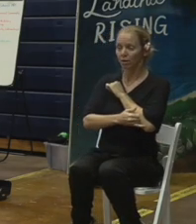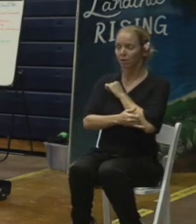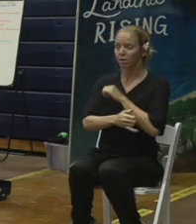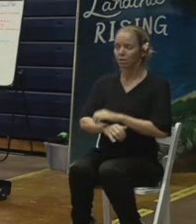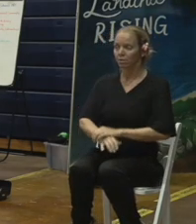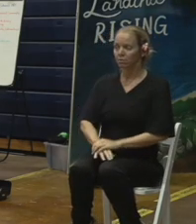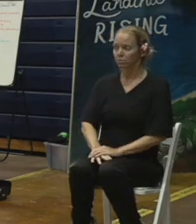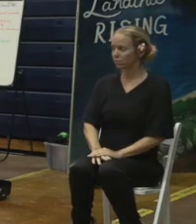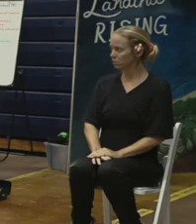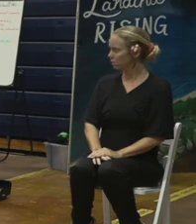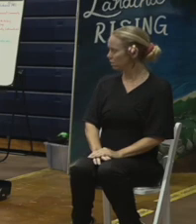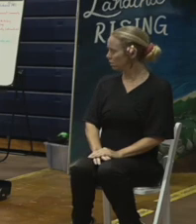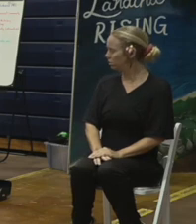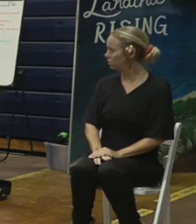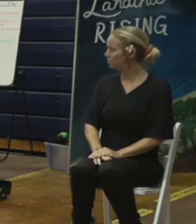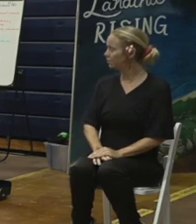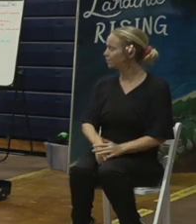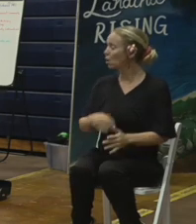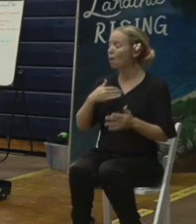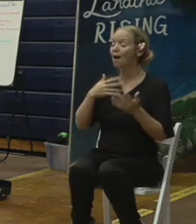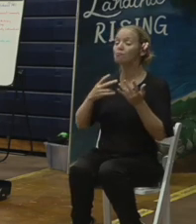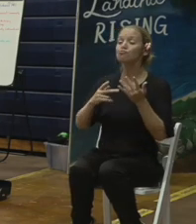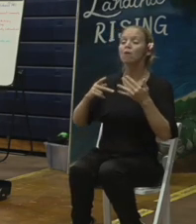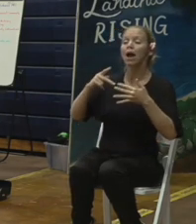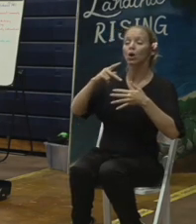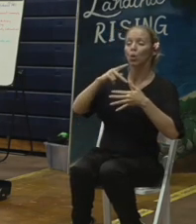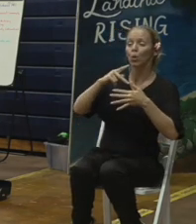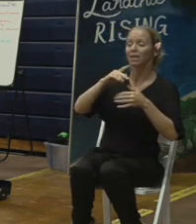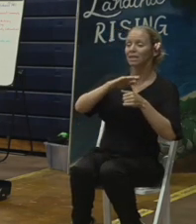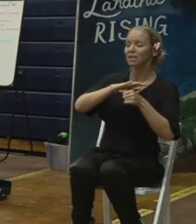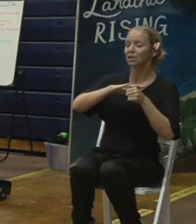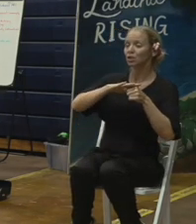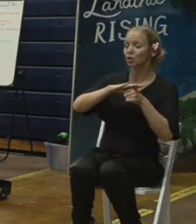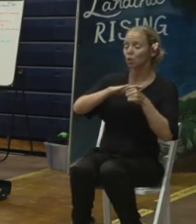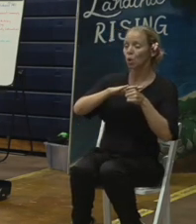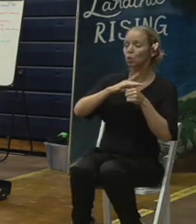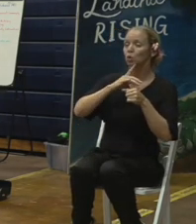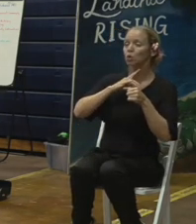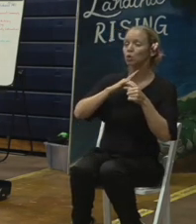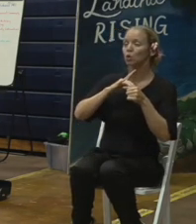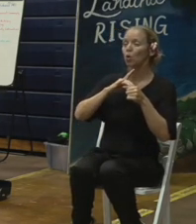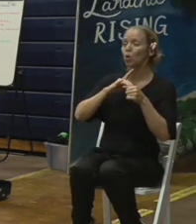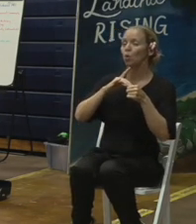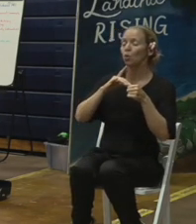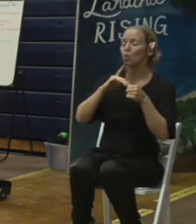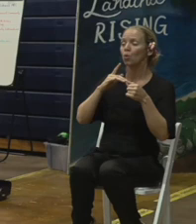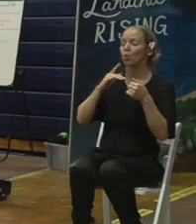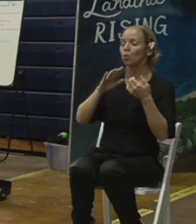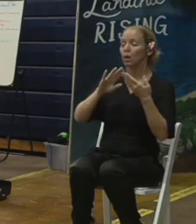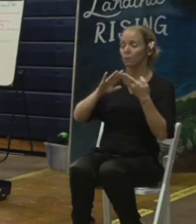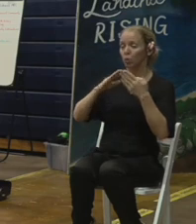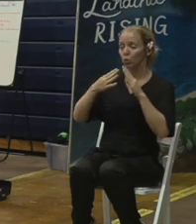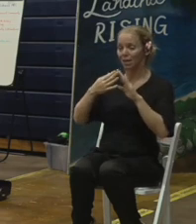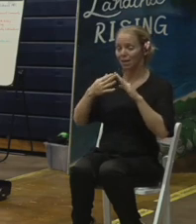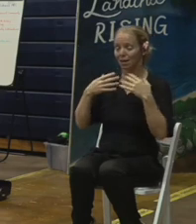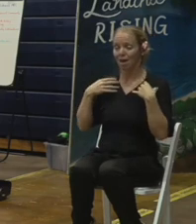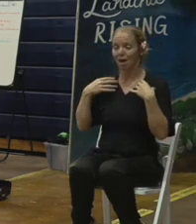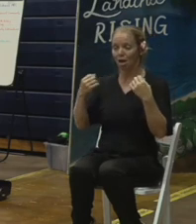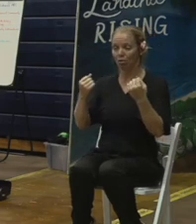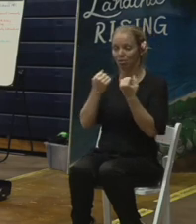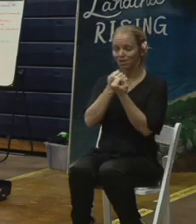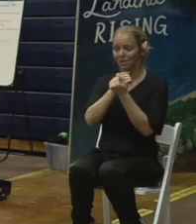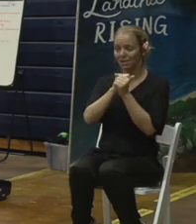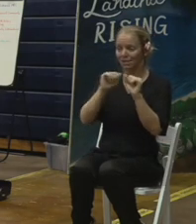the priority one of those is life and health safety so those properties that are closest to existing